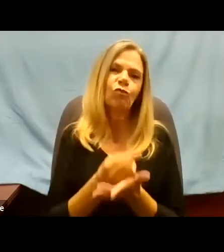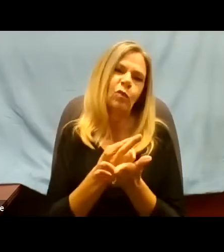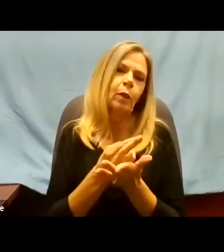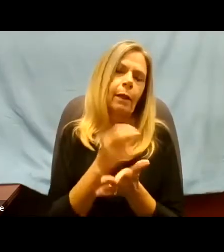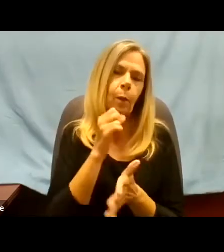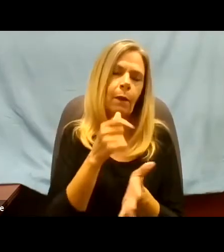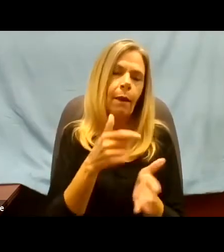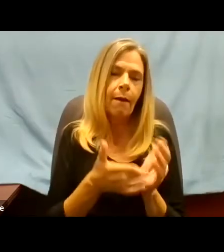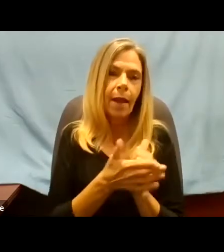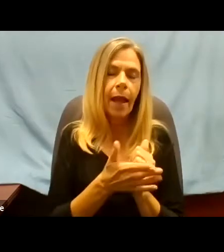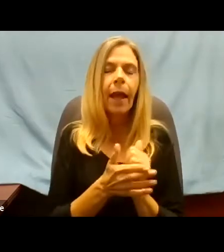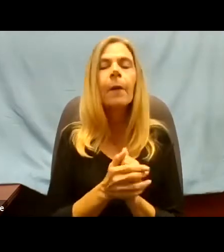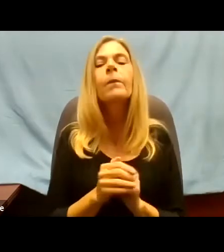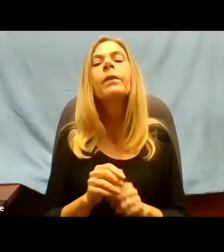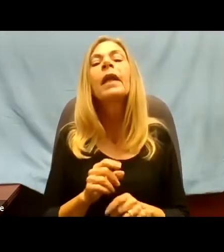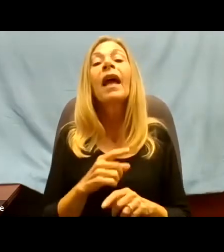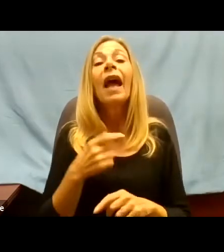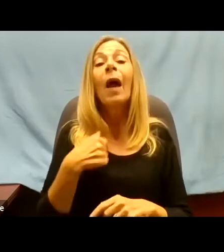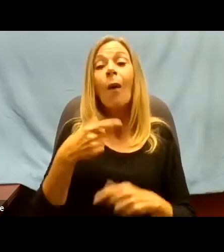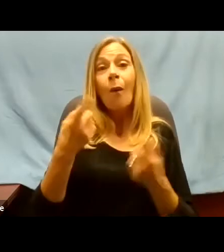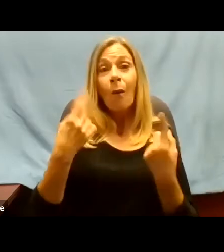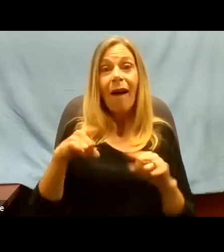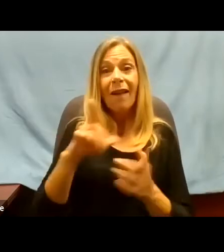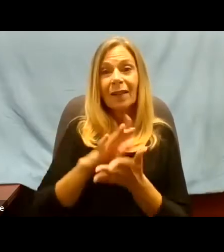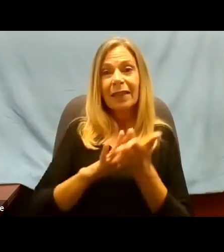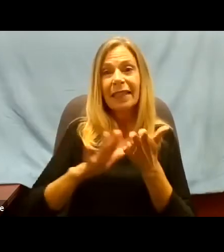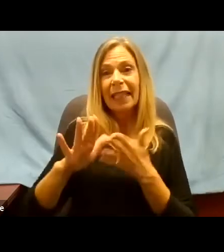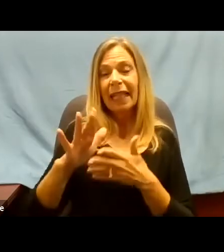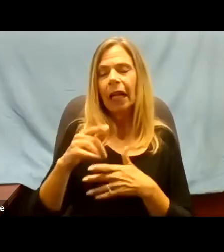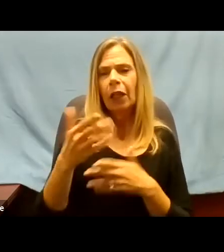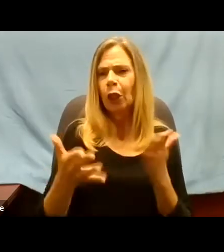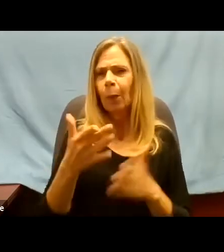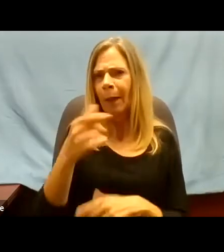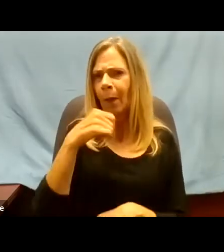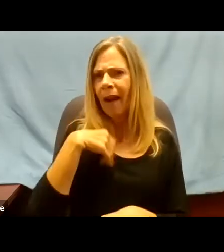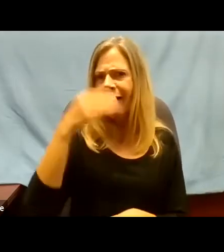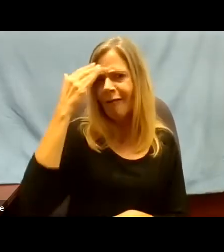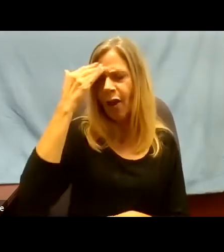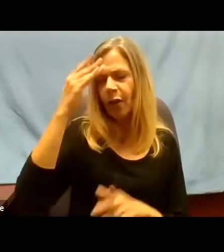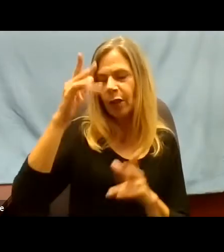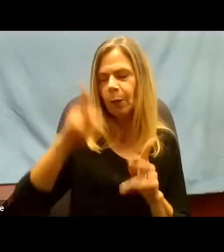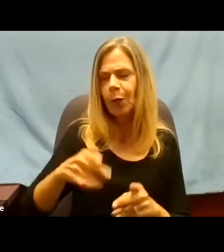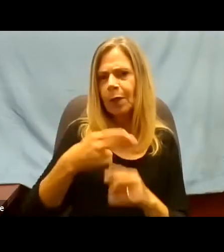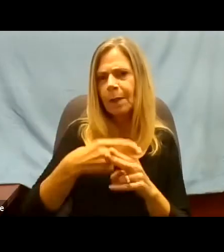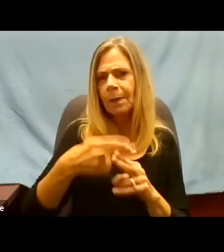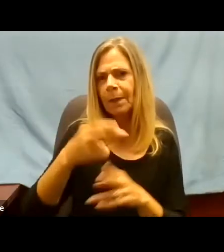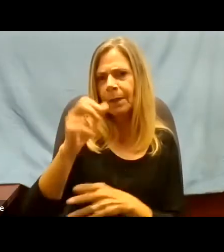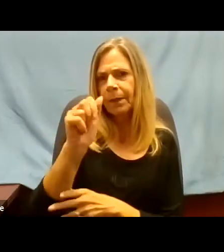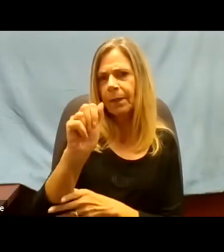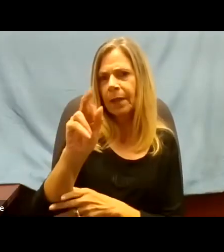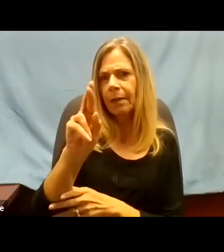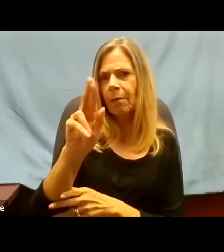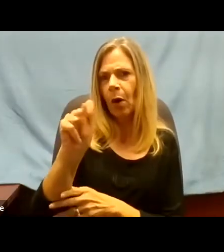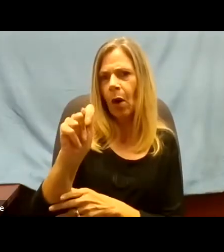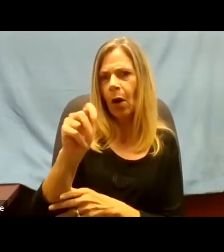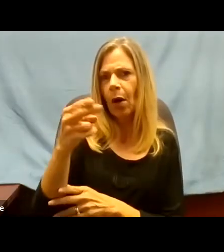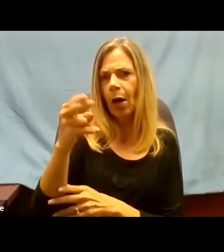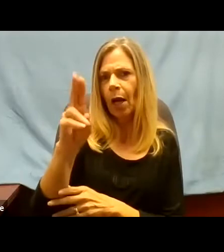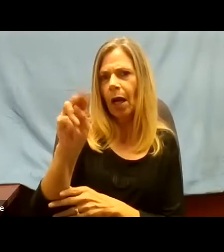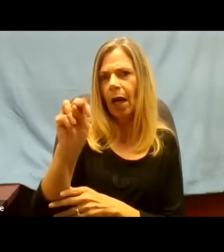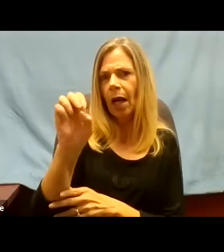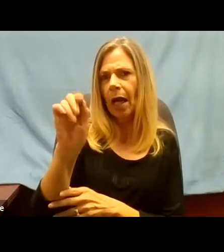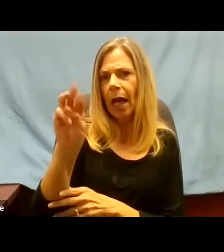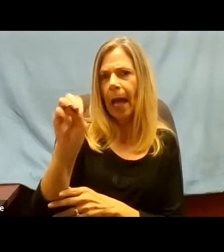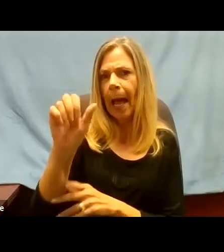wouldn't have heard of nationally, but met an awful lot to me. His name is Art Honeyman and he had cerebral palsy and he had like